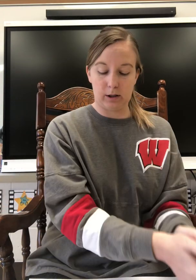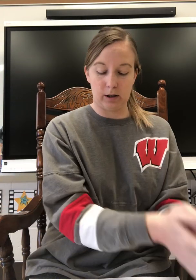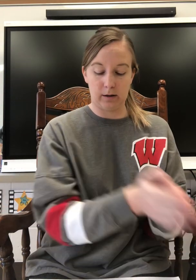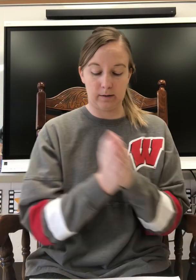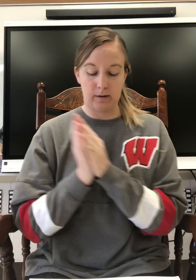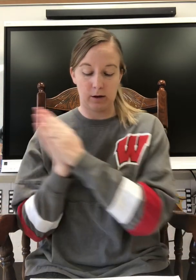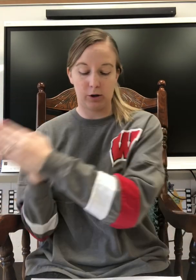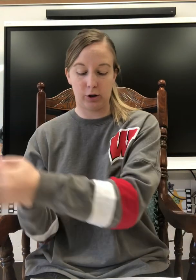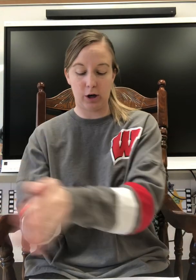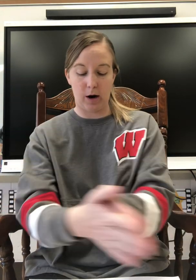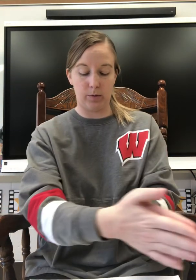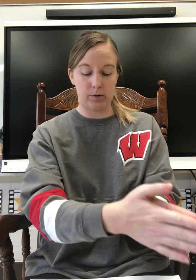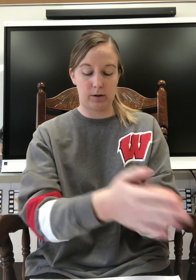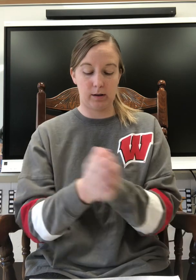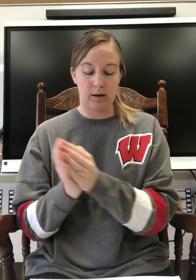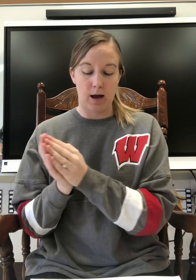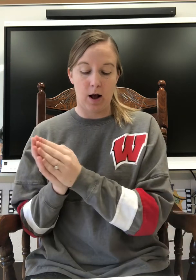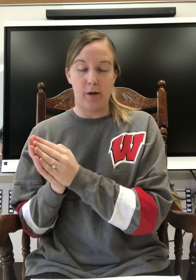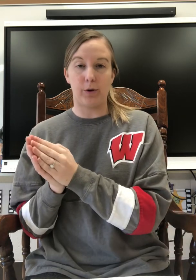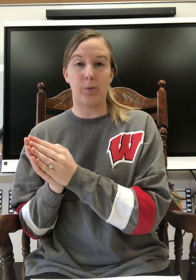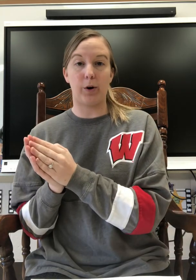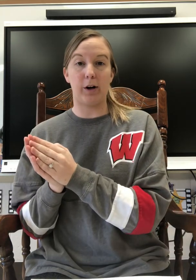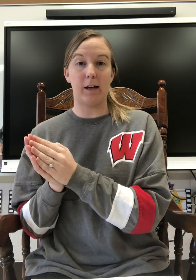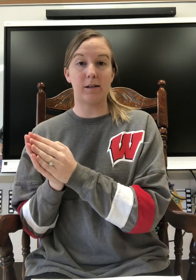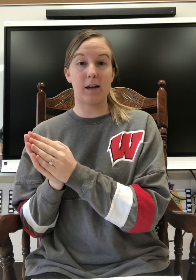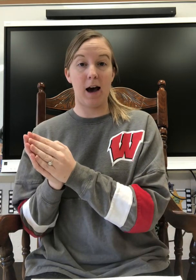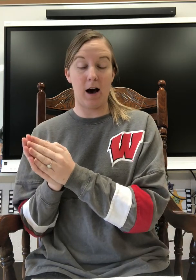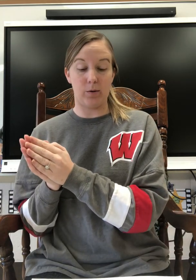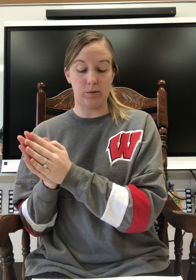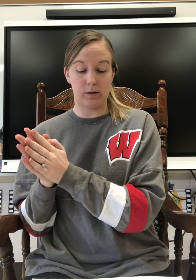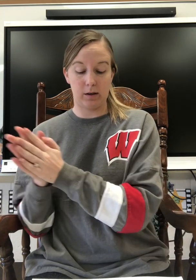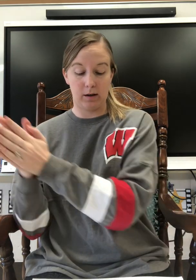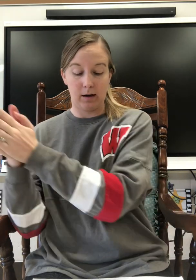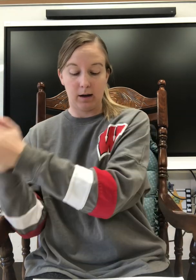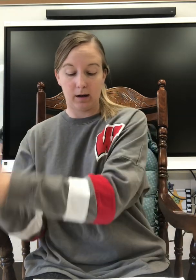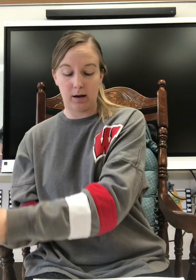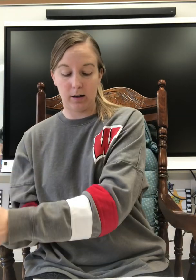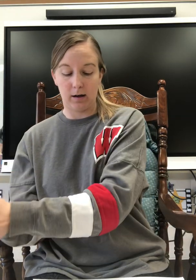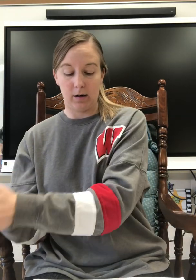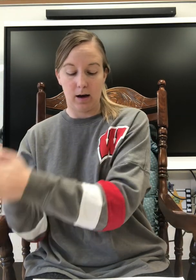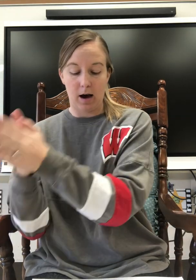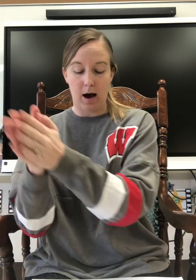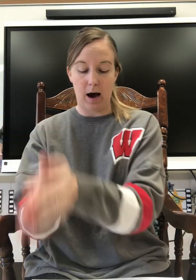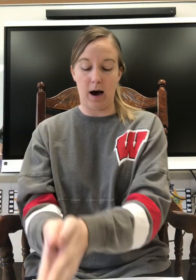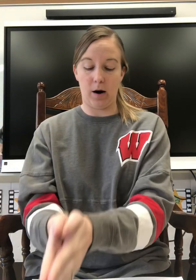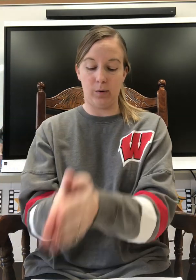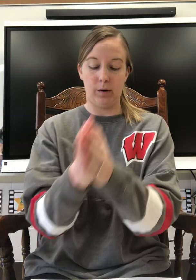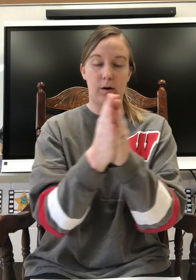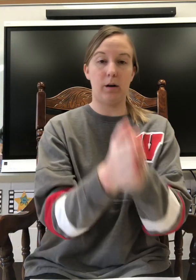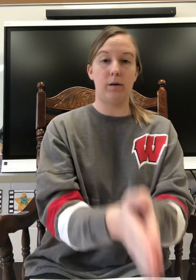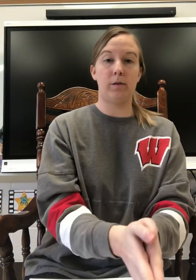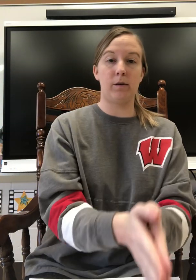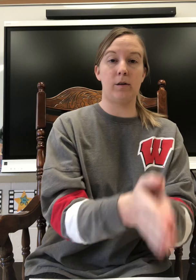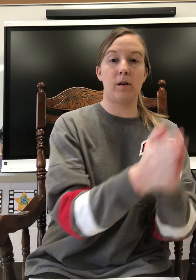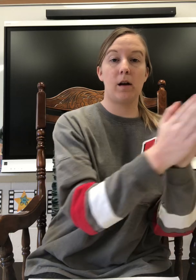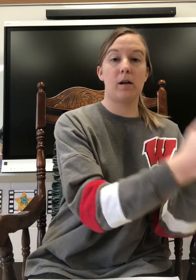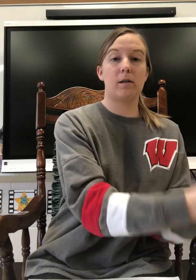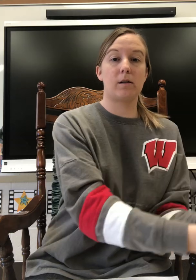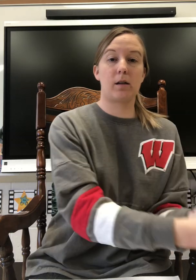t, shout. The word is count. C, ow, n, t,